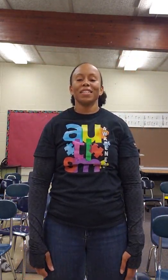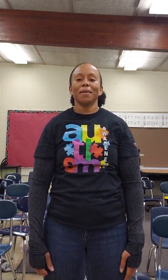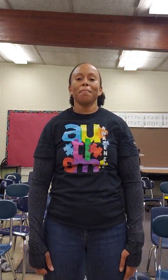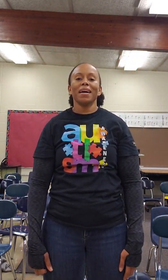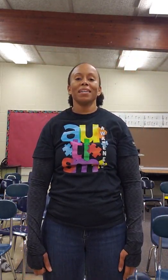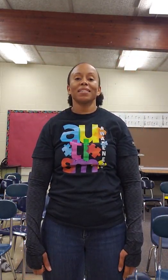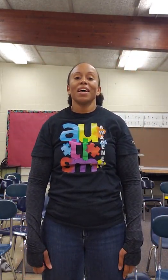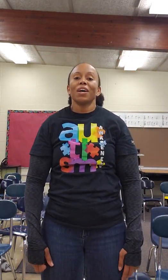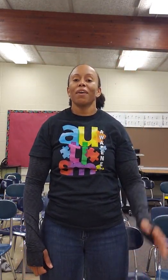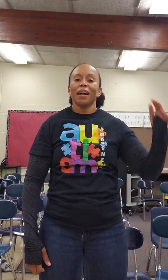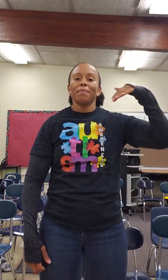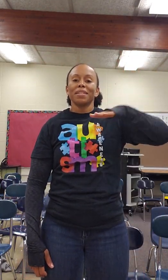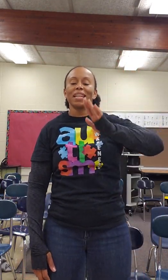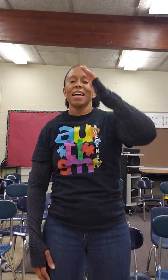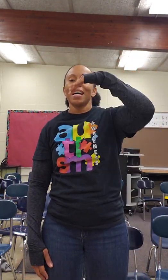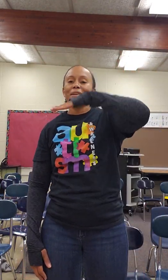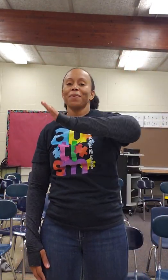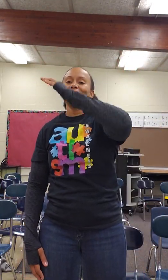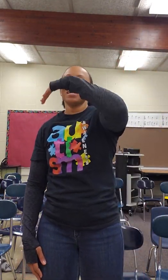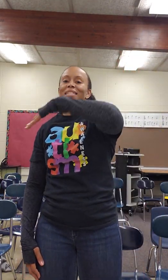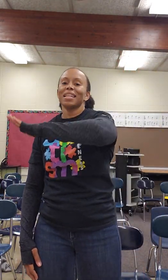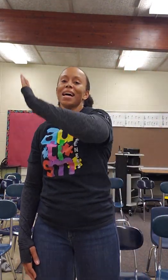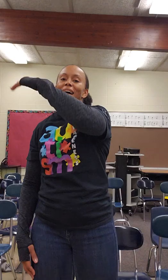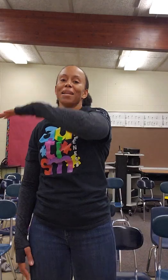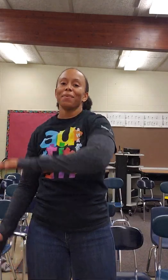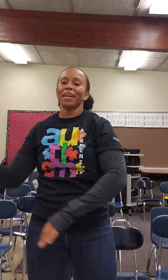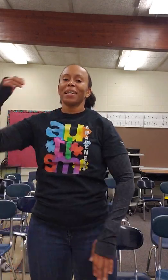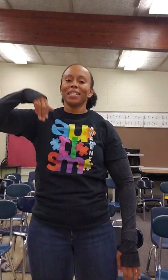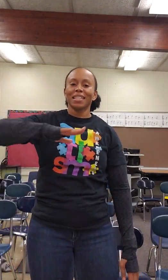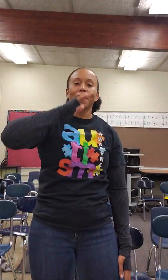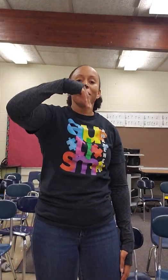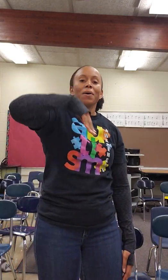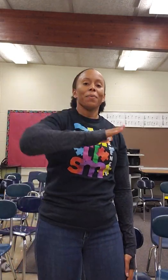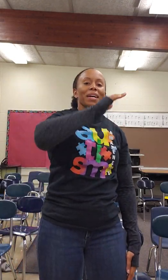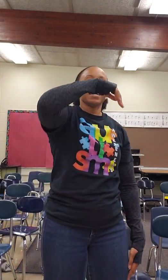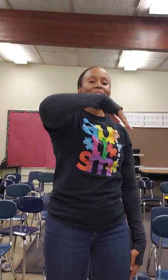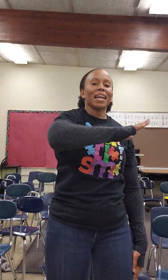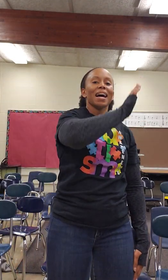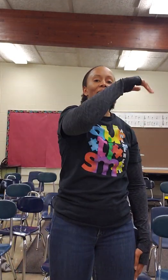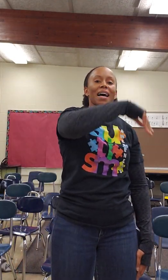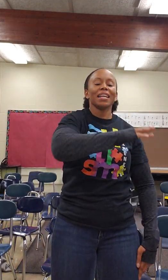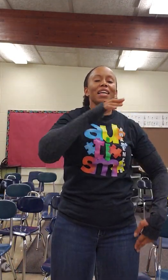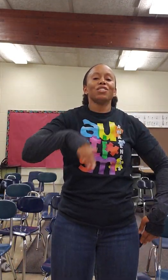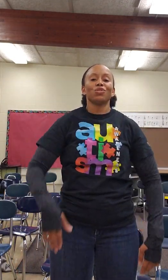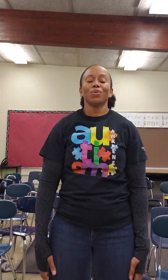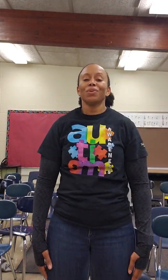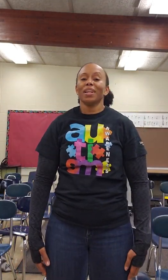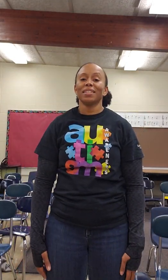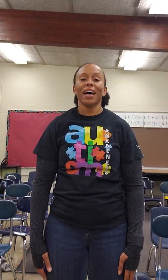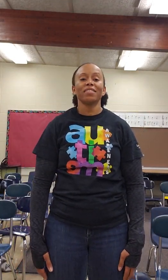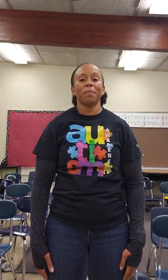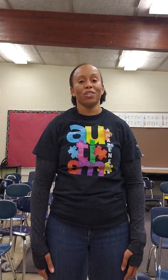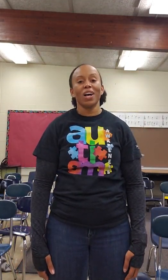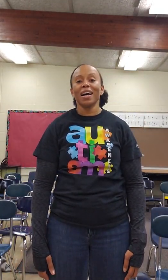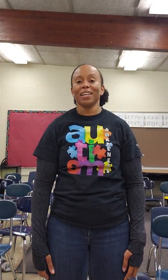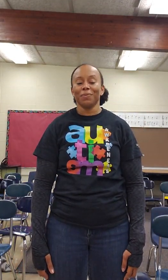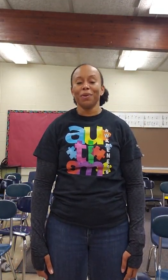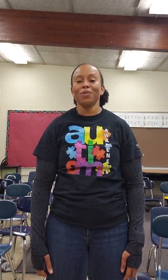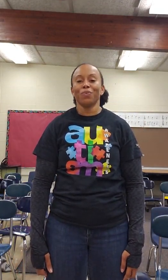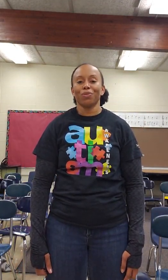it makes. We can slide. We can slide. We can slip. We can glide. It's true. Let's have some hot chocolate when we're